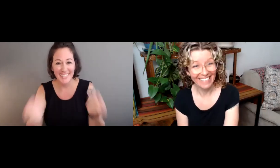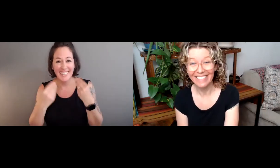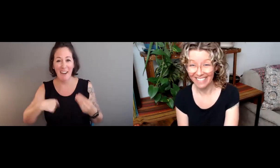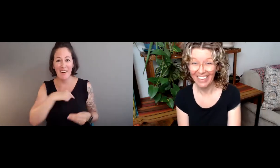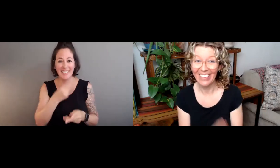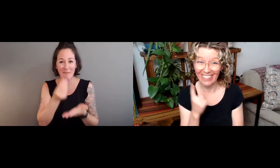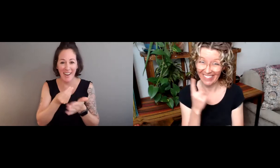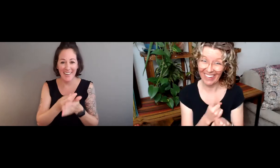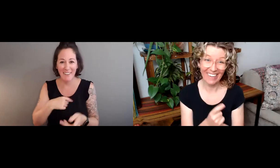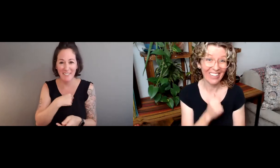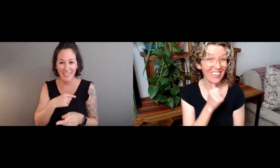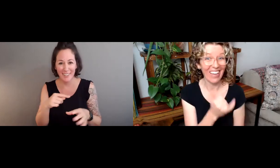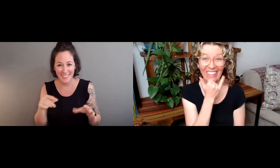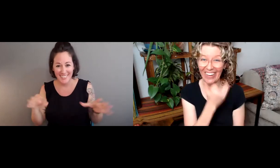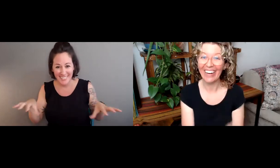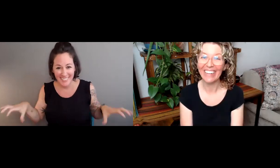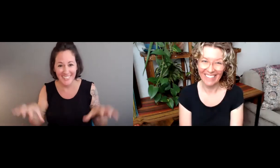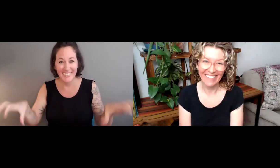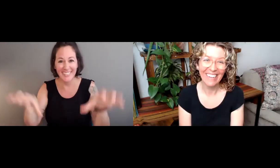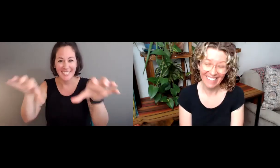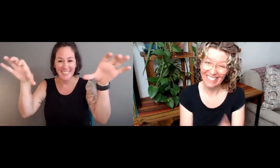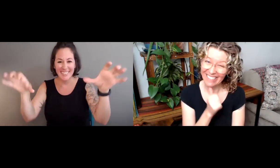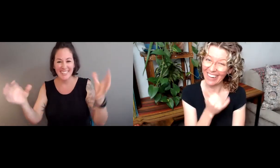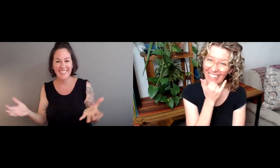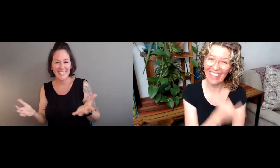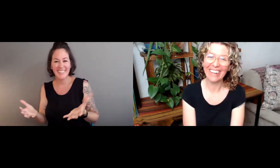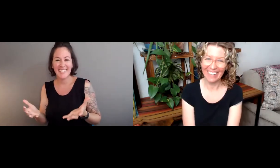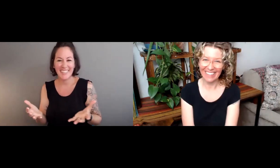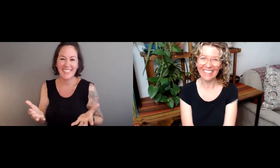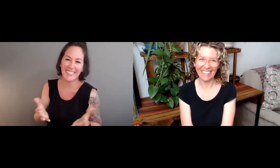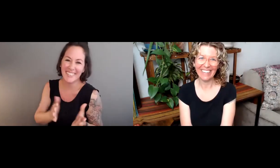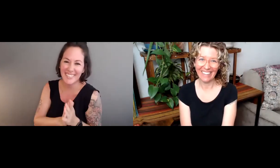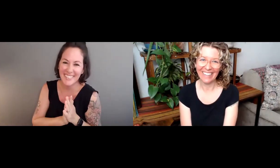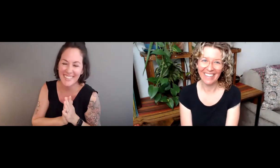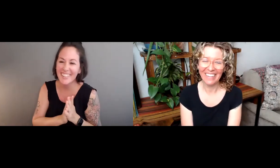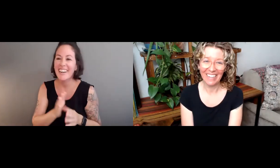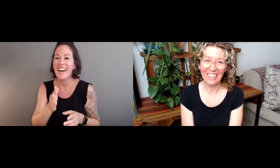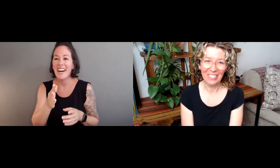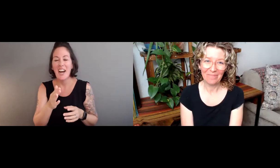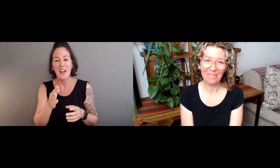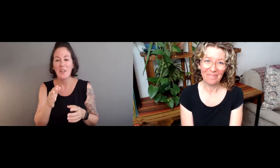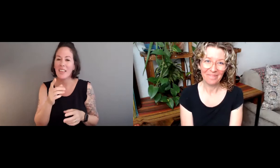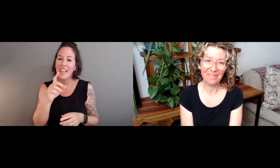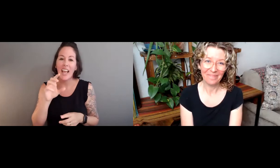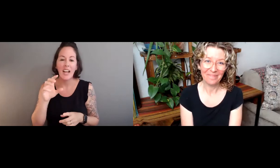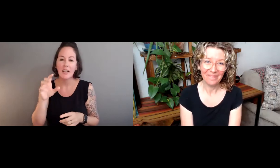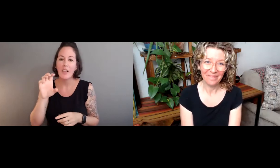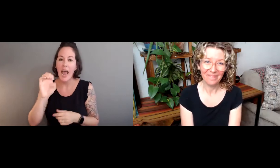We'll put people like us in charge. We'll guess, yes, that's definitely the way to that we need to do this work. wrong.